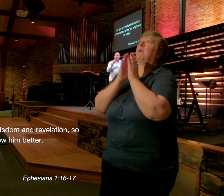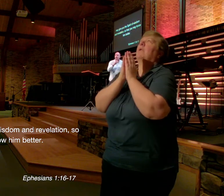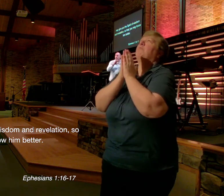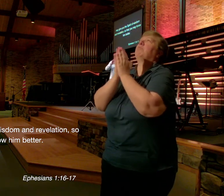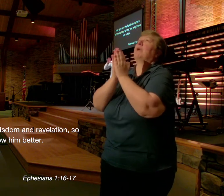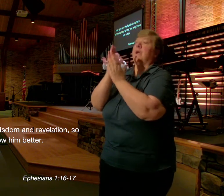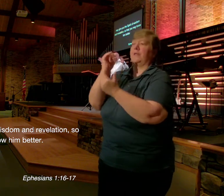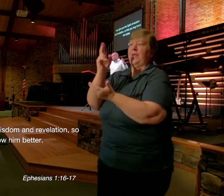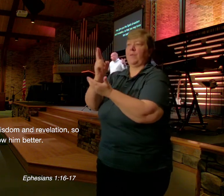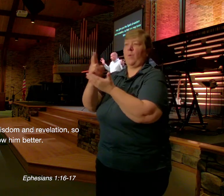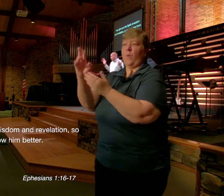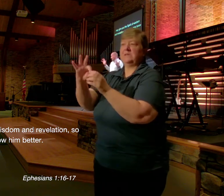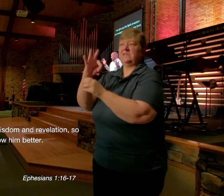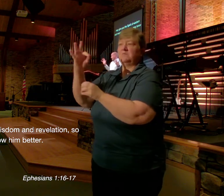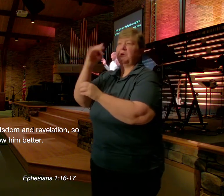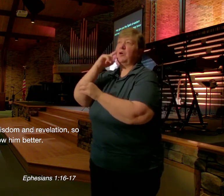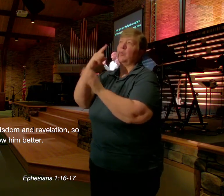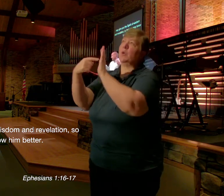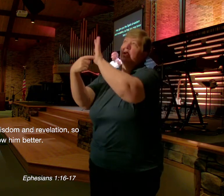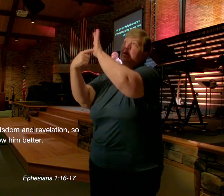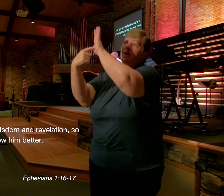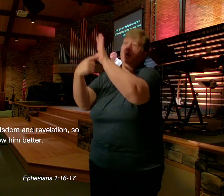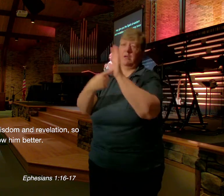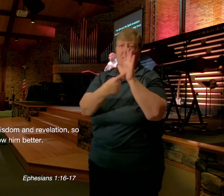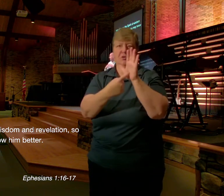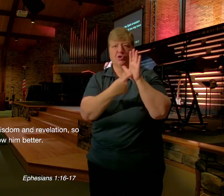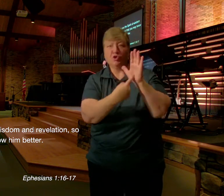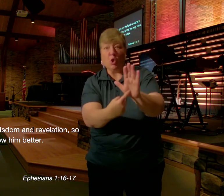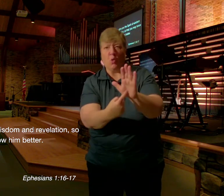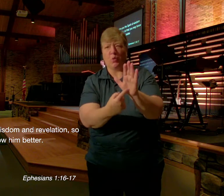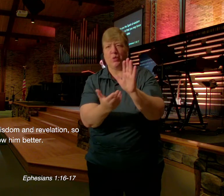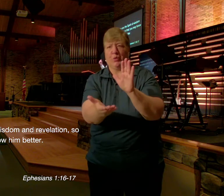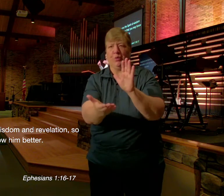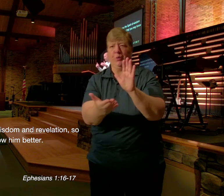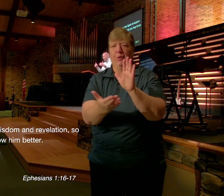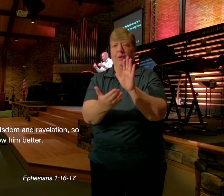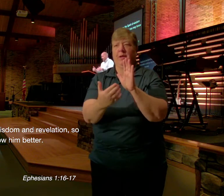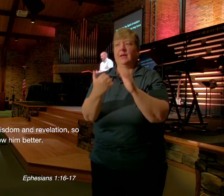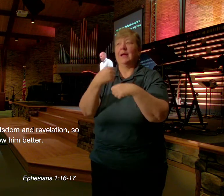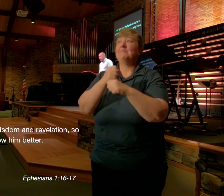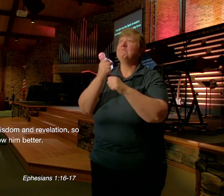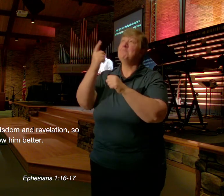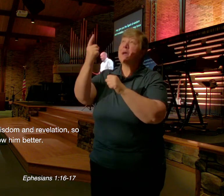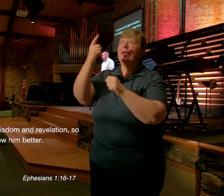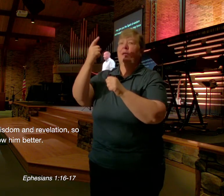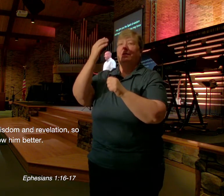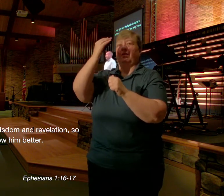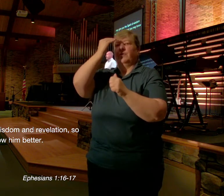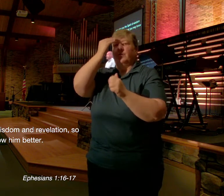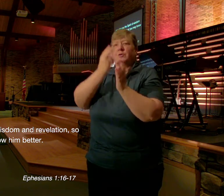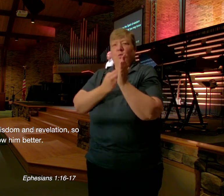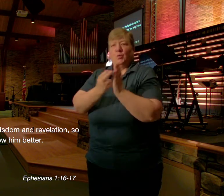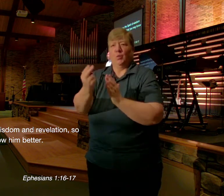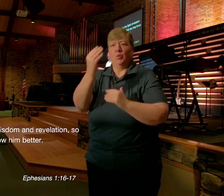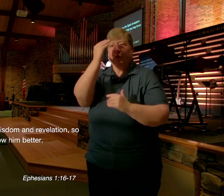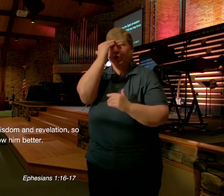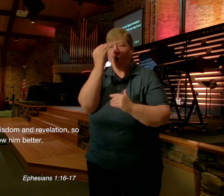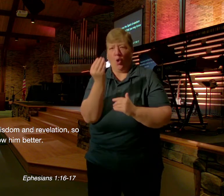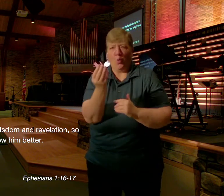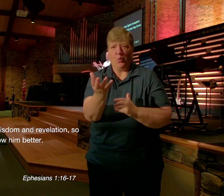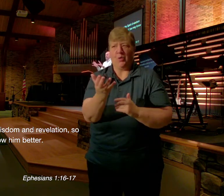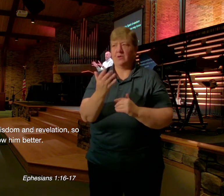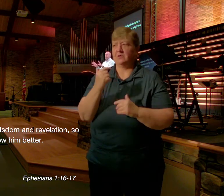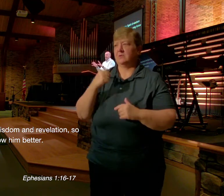the Holy Spirit Will reveal this To you That he will make This known To you Paul